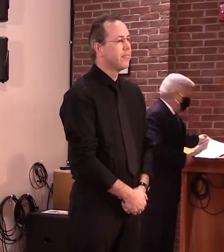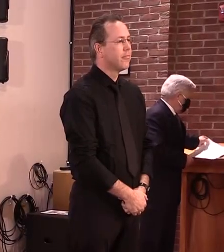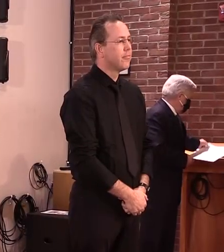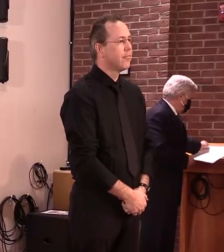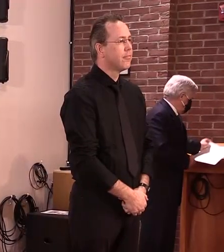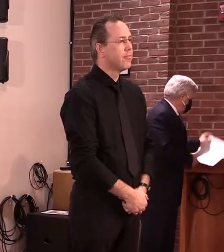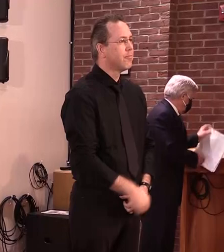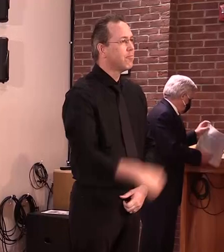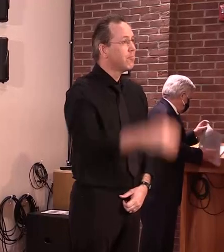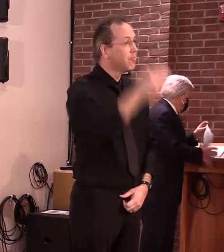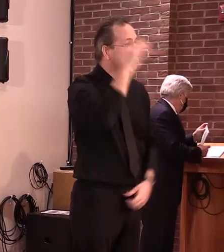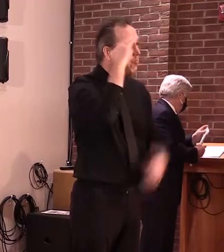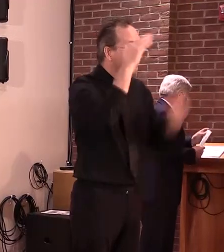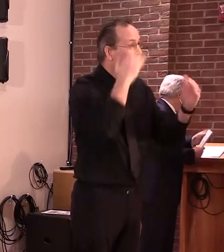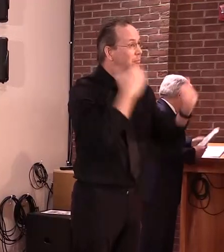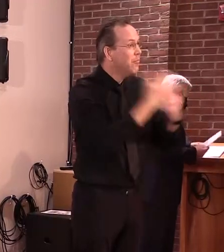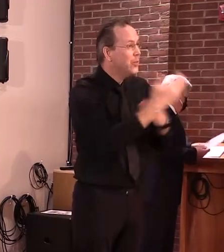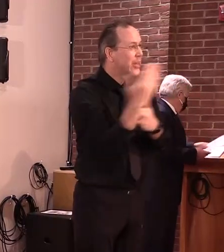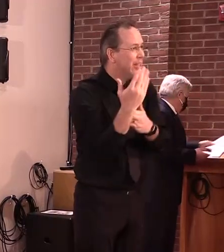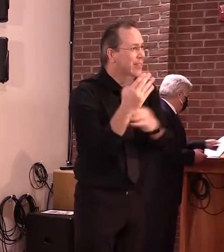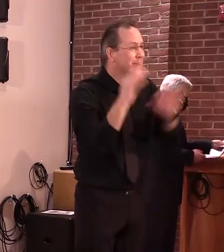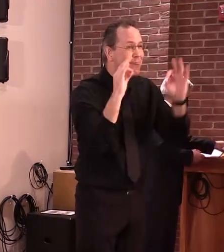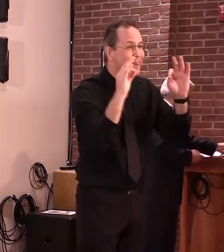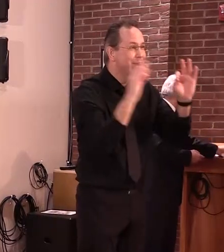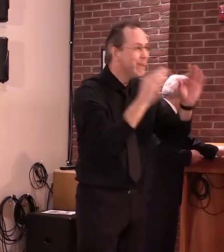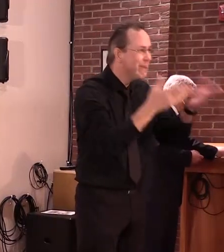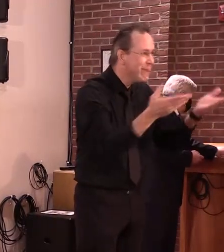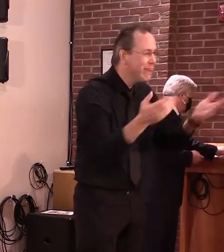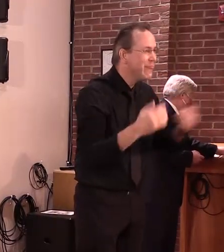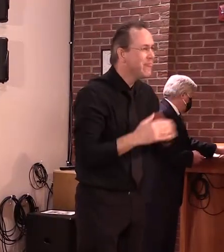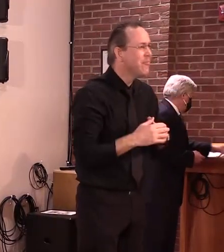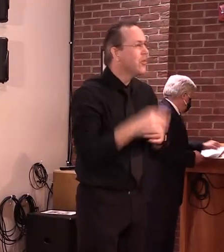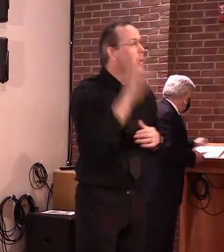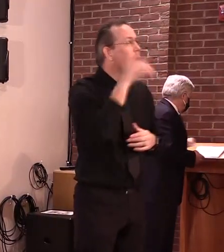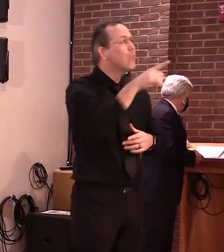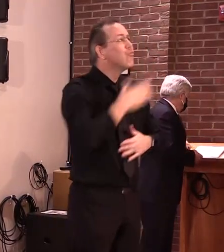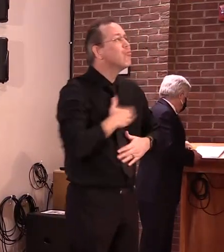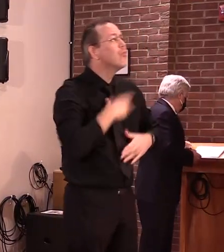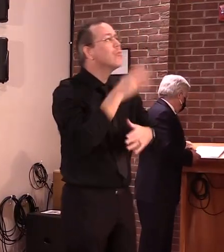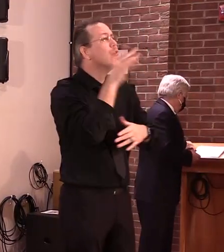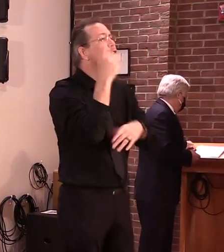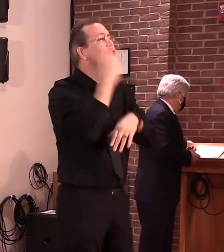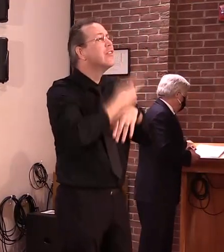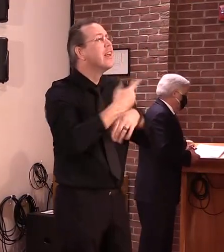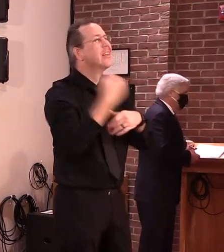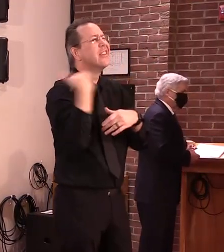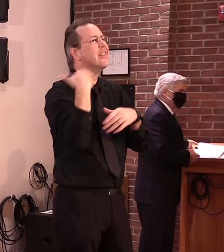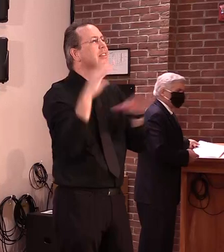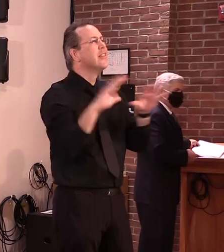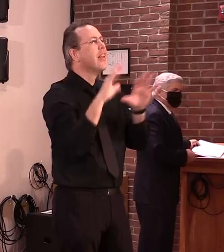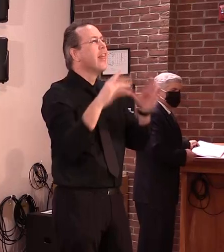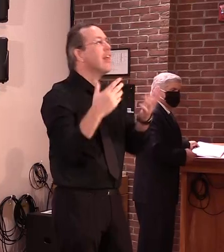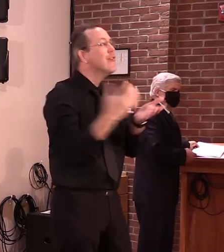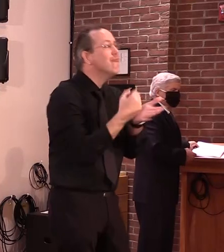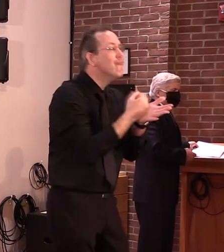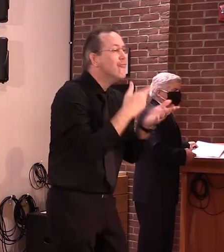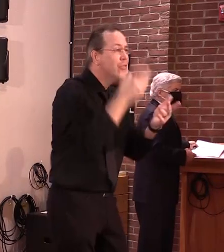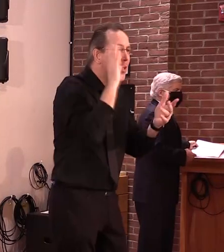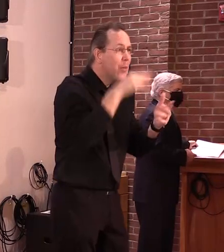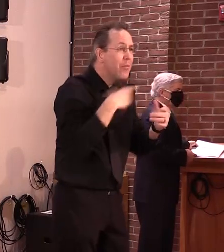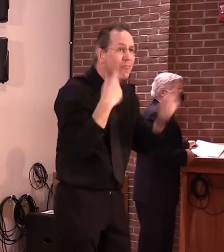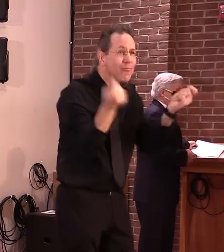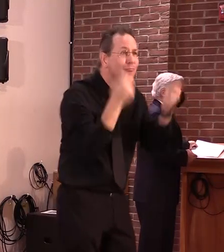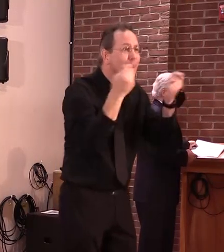Good morning everyone and I hope everyone had a very nice Mother's Day and you found some time to celebrate the moms in your life.